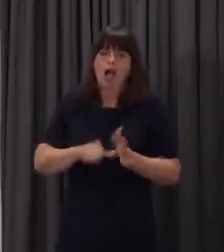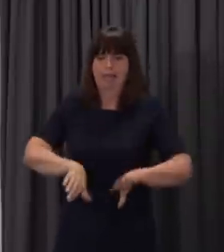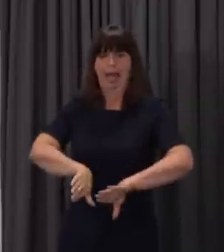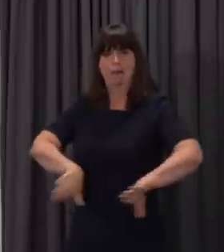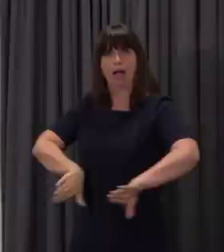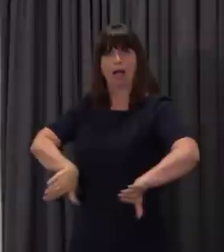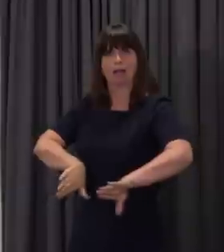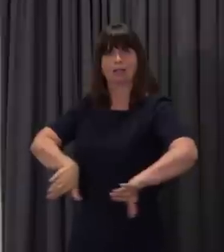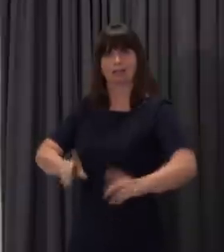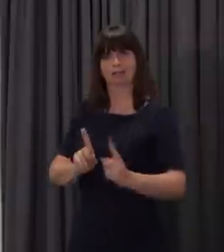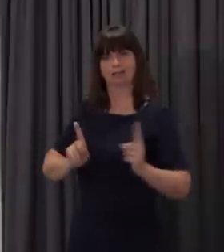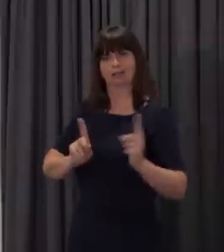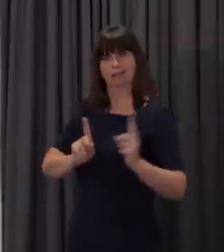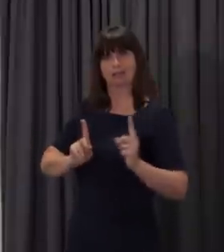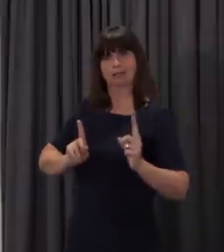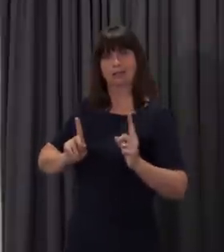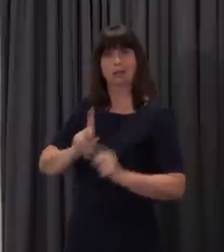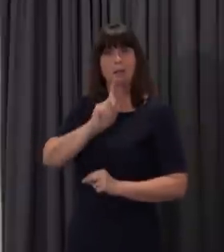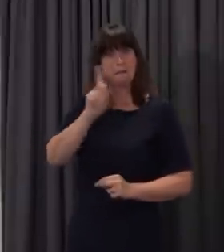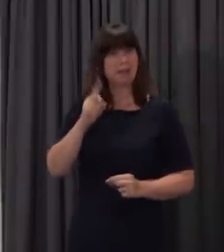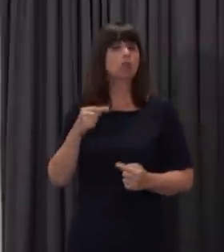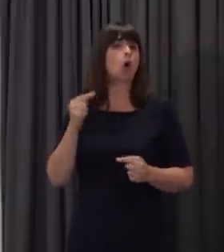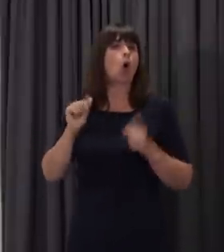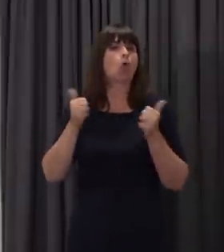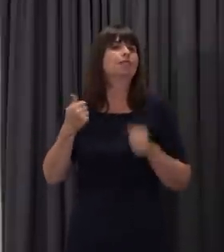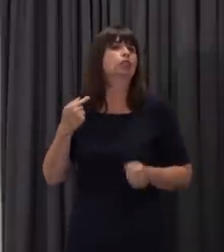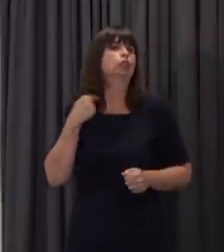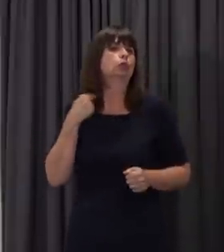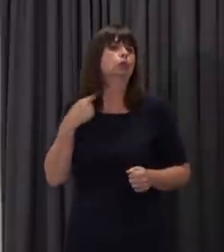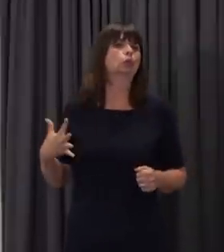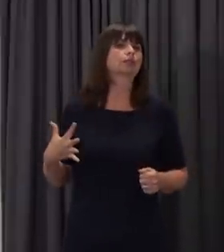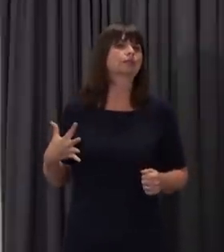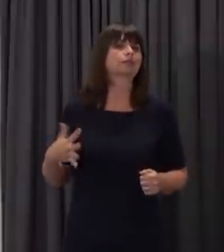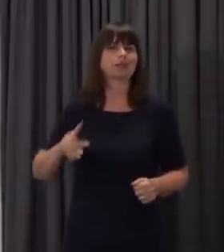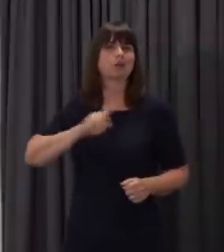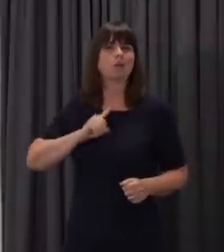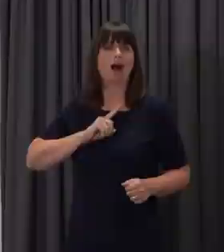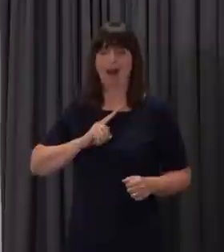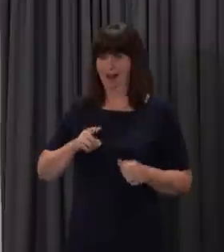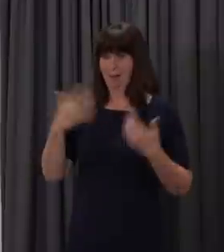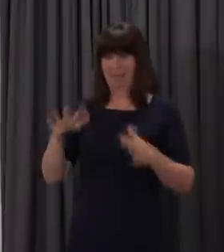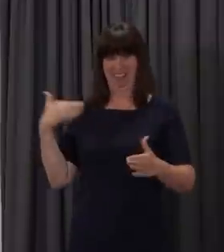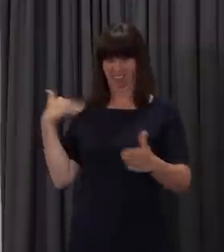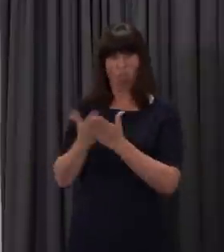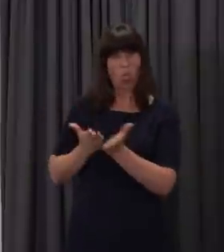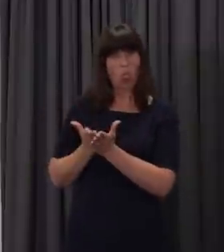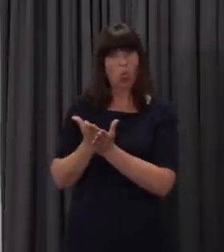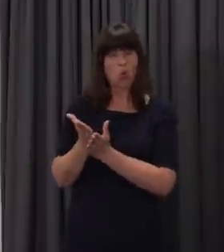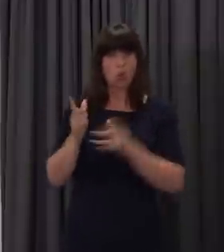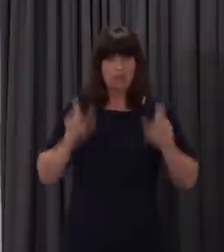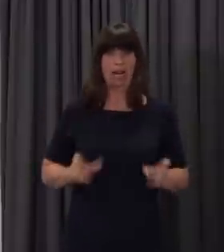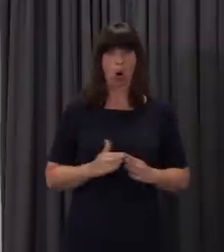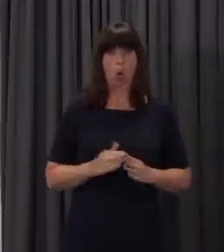have experience of dealing with this in the hubs that have been operating to date. We've learnt good practice. We know how to mitigate the risks.